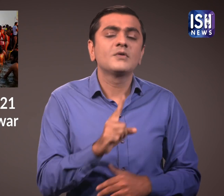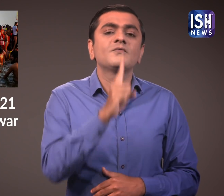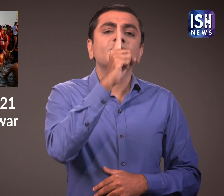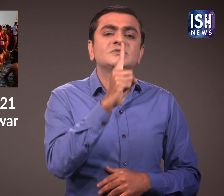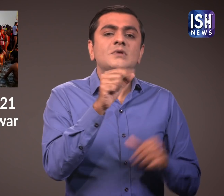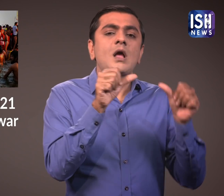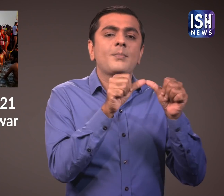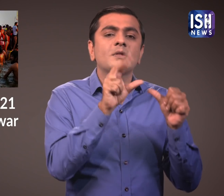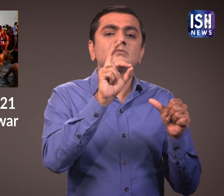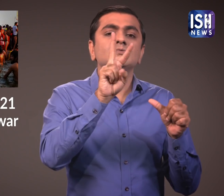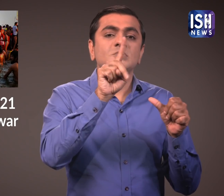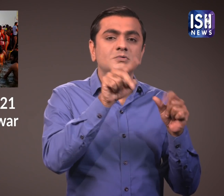30th April.